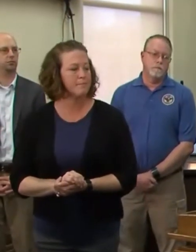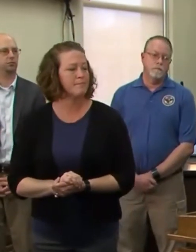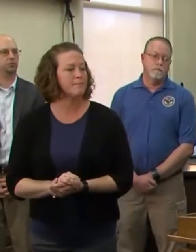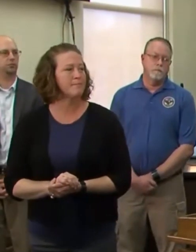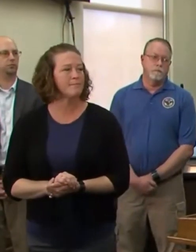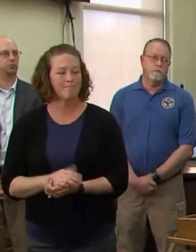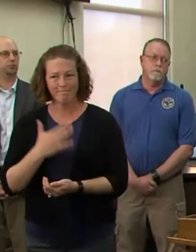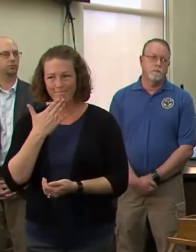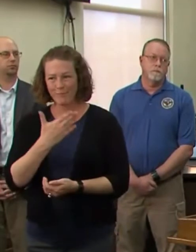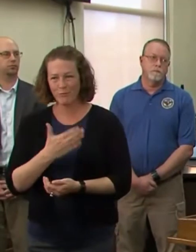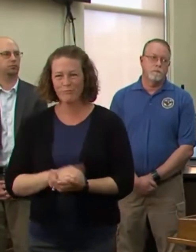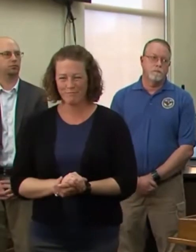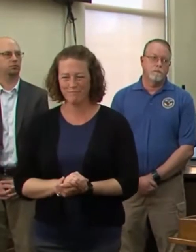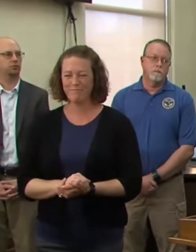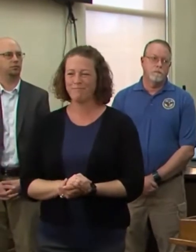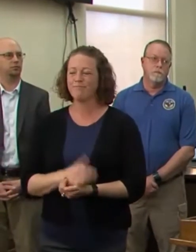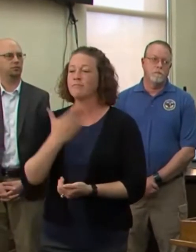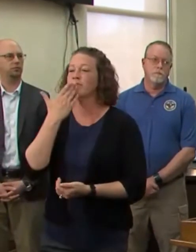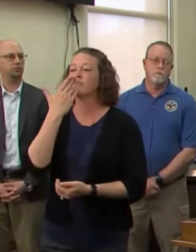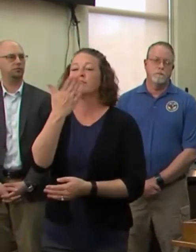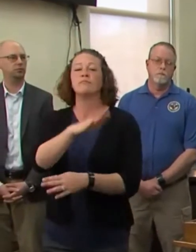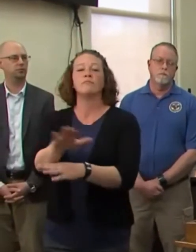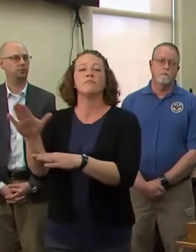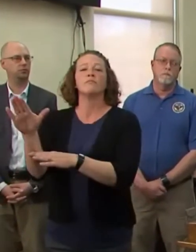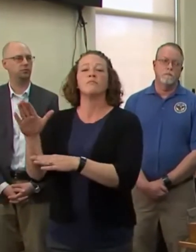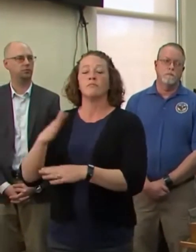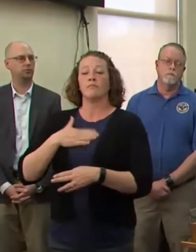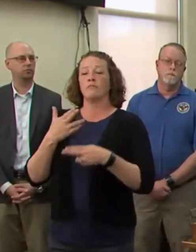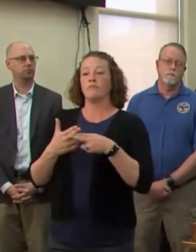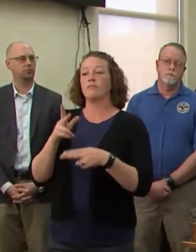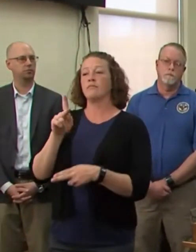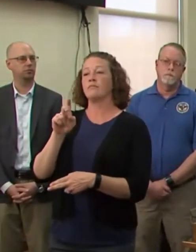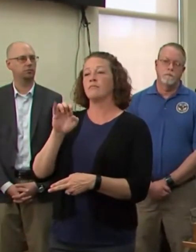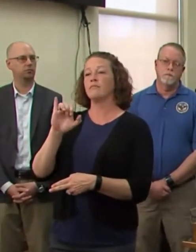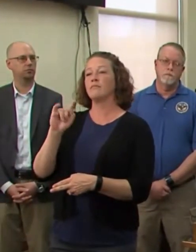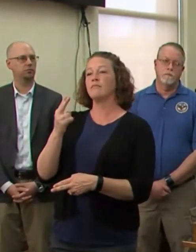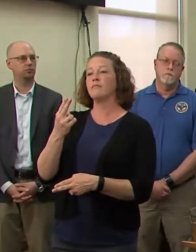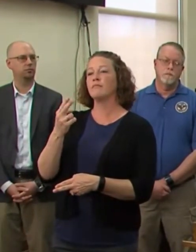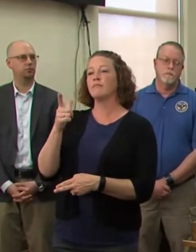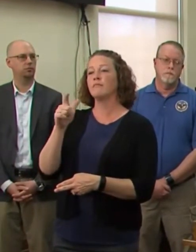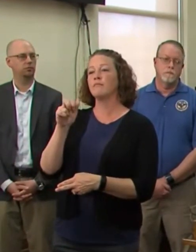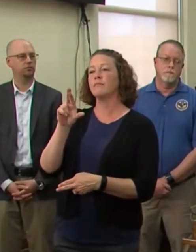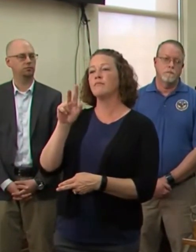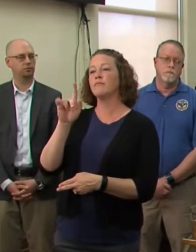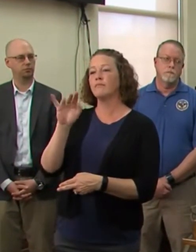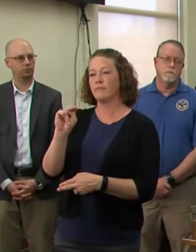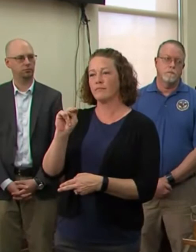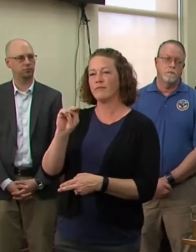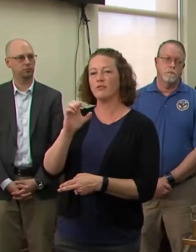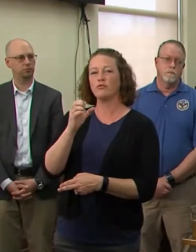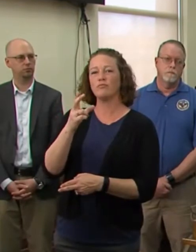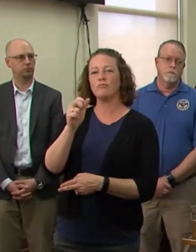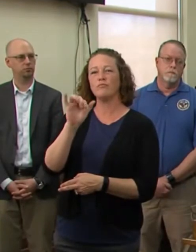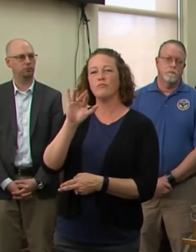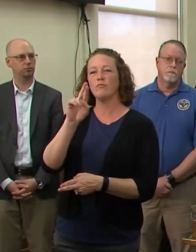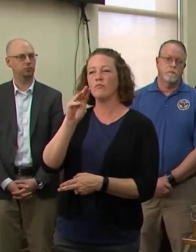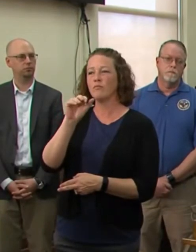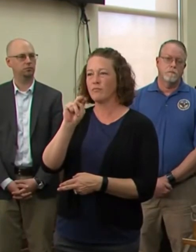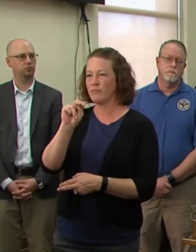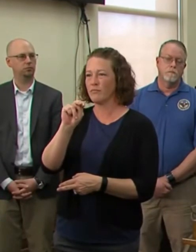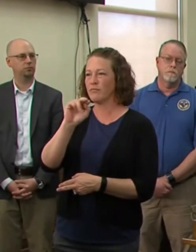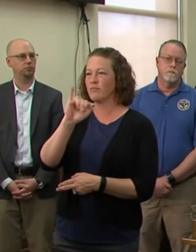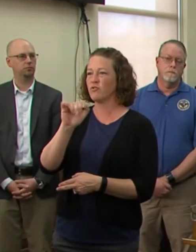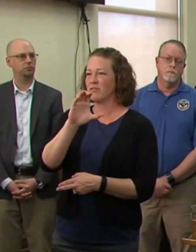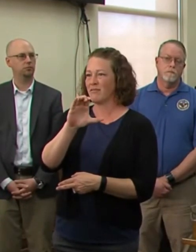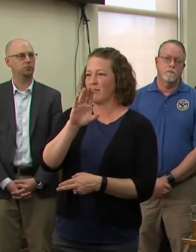Thank you. Good afternoon. My name is Keith Larkin. I'm the chairman of the Jackson County Board. I would first like to thank the governor and his